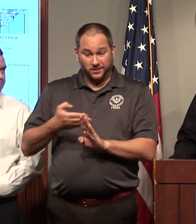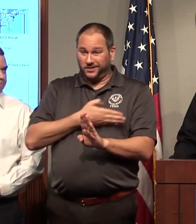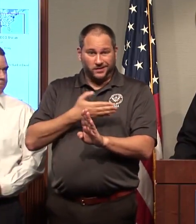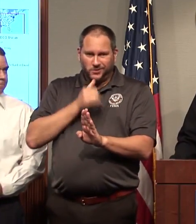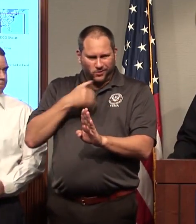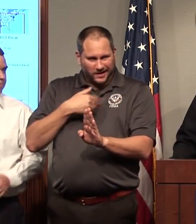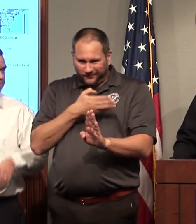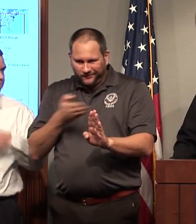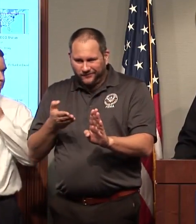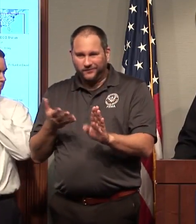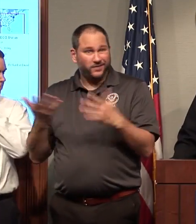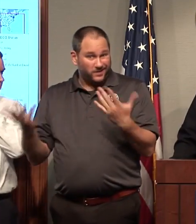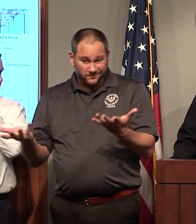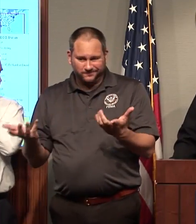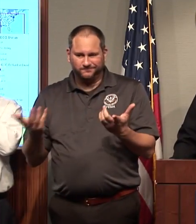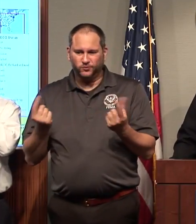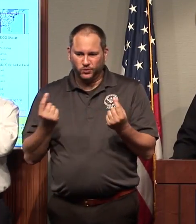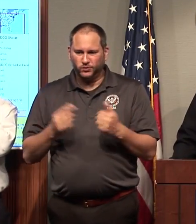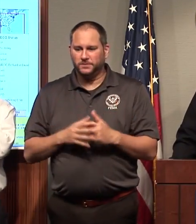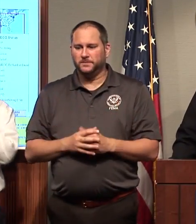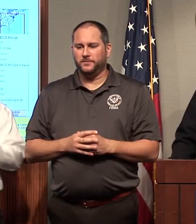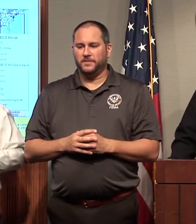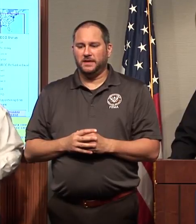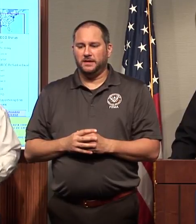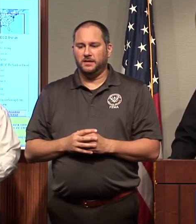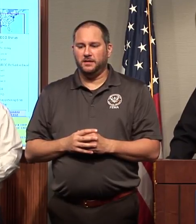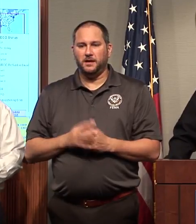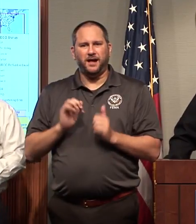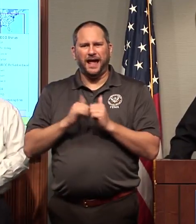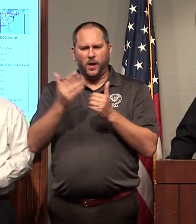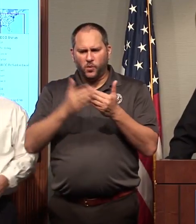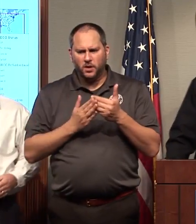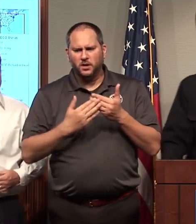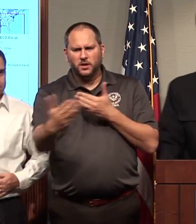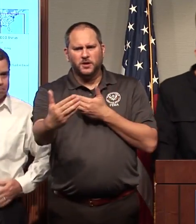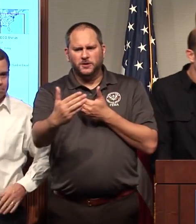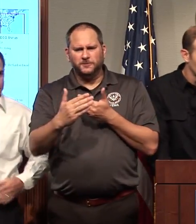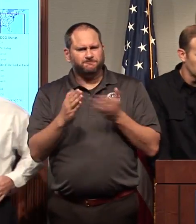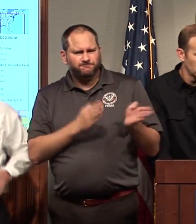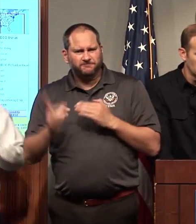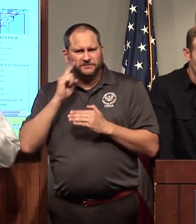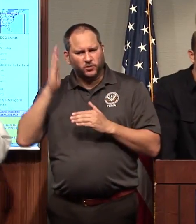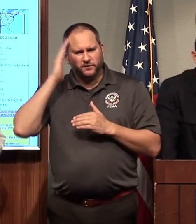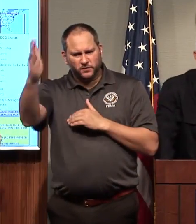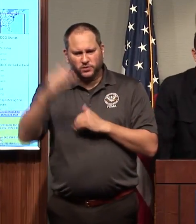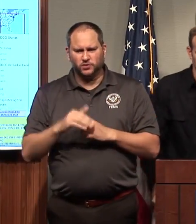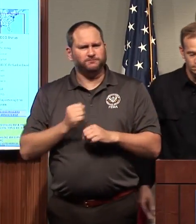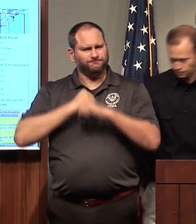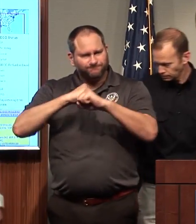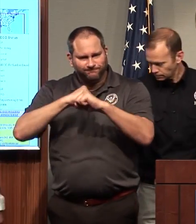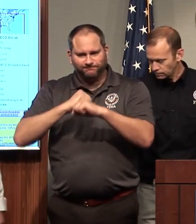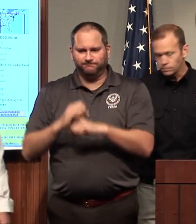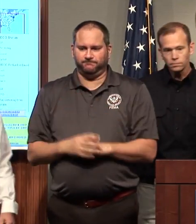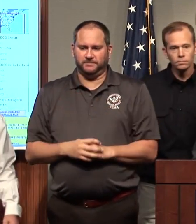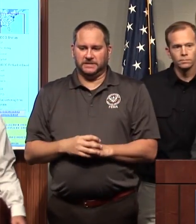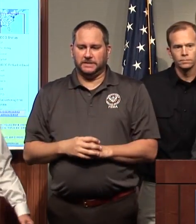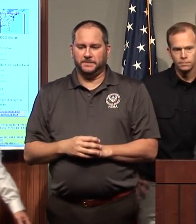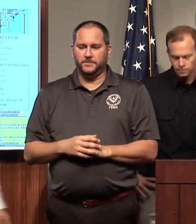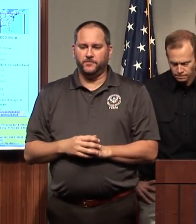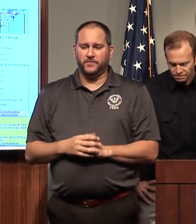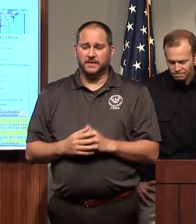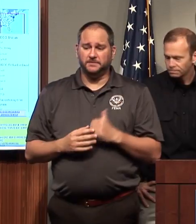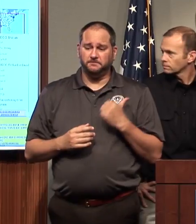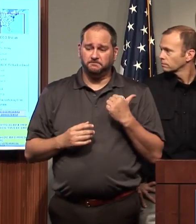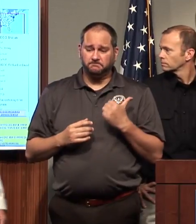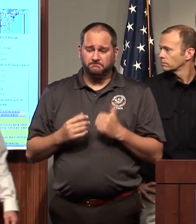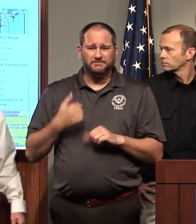look at how we go forward when it comes to infrastructure protection. Secretary Kerry, want say what you do? Secretary think it is